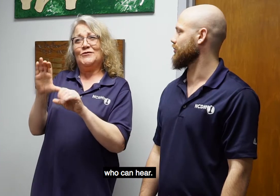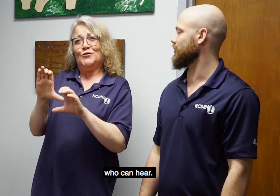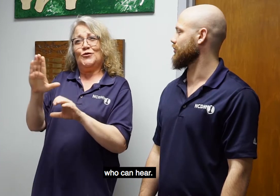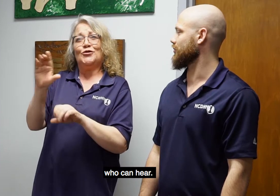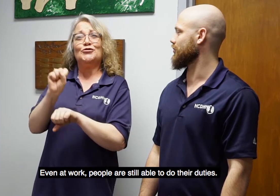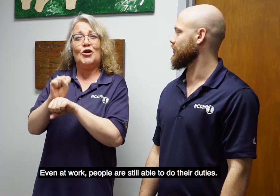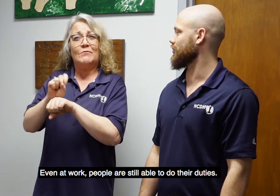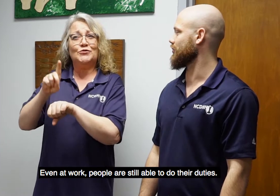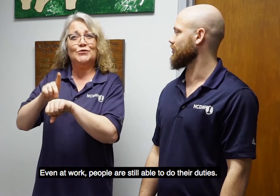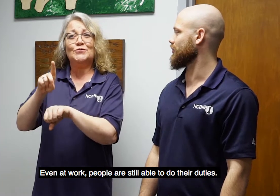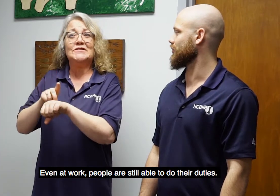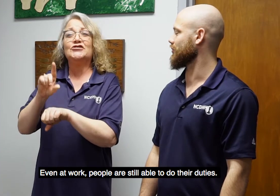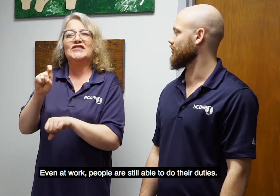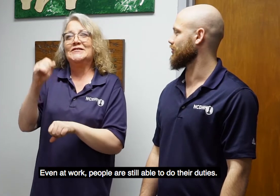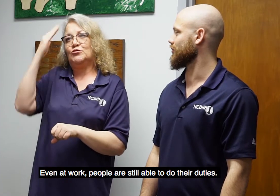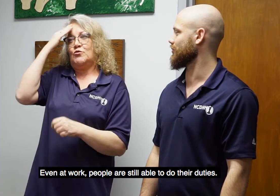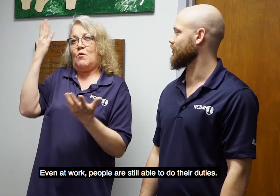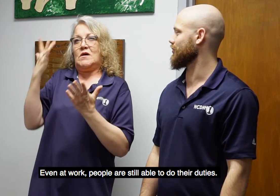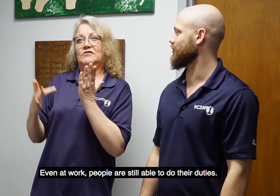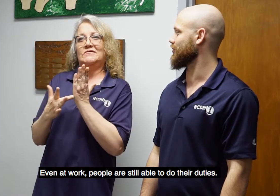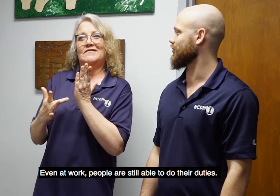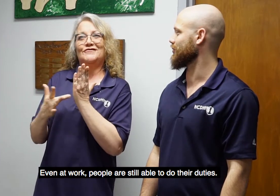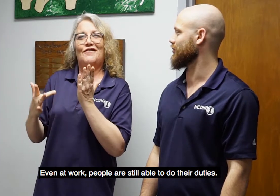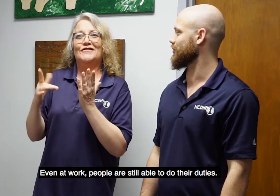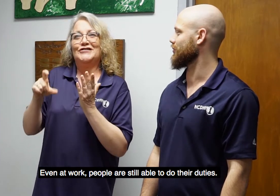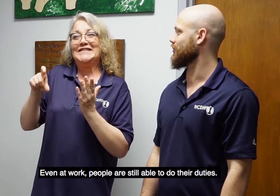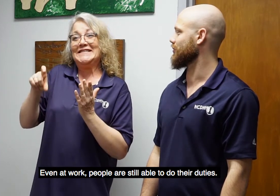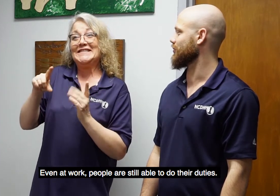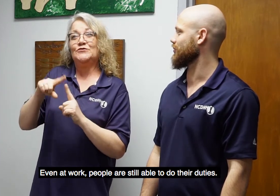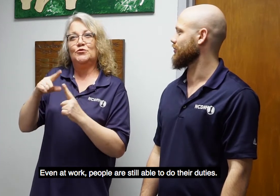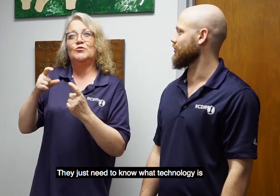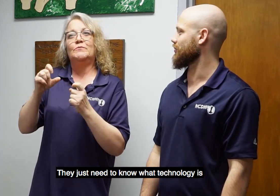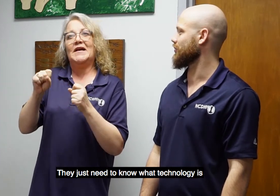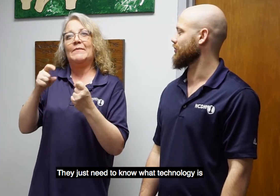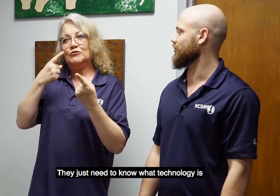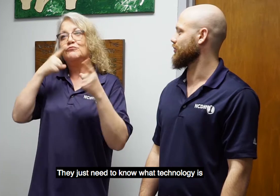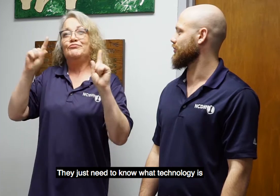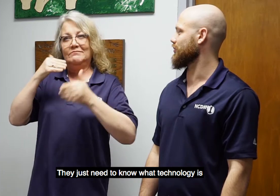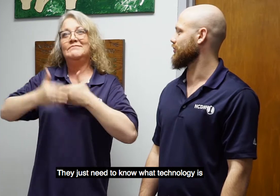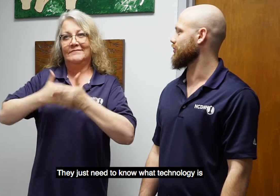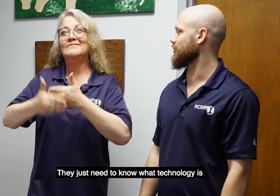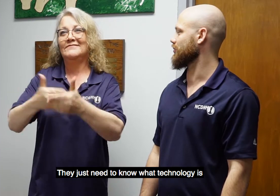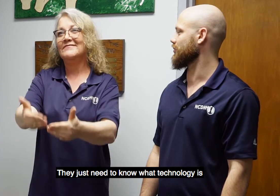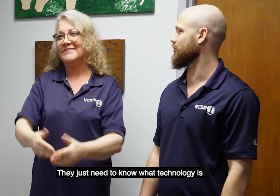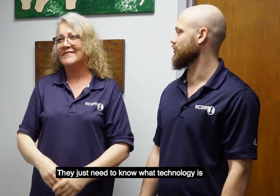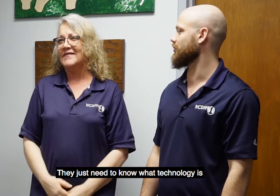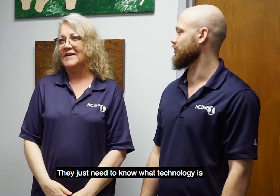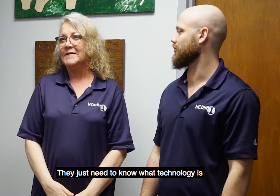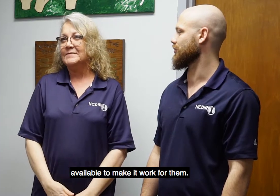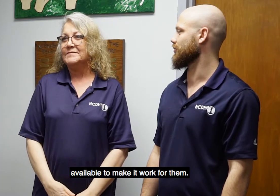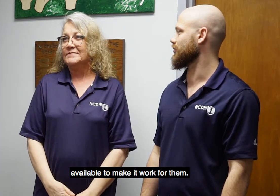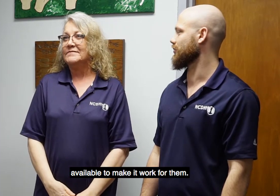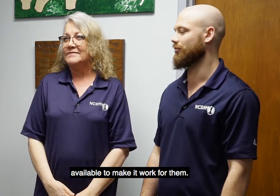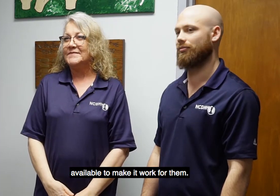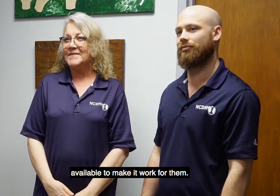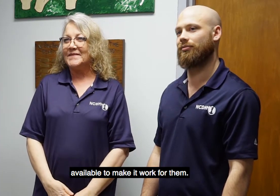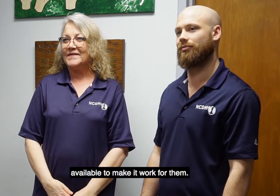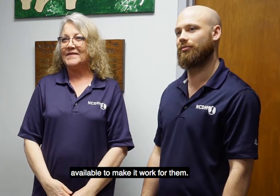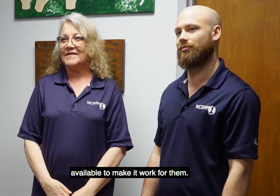people are still able to do their duties. They just need to know what technology is available to make it work for them.